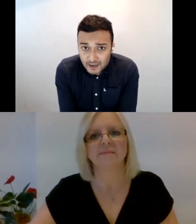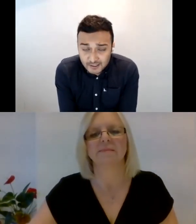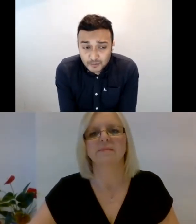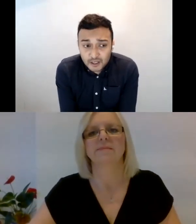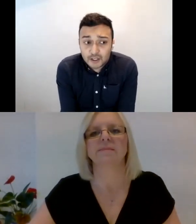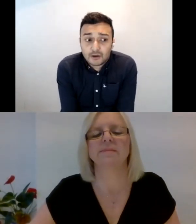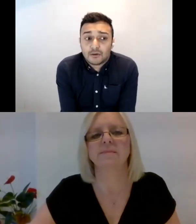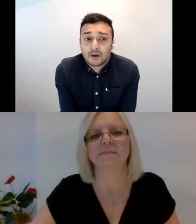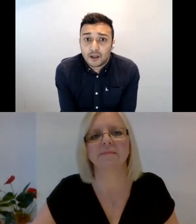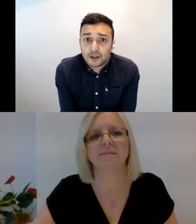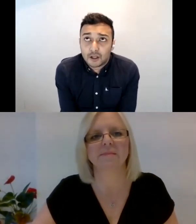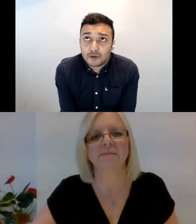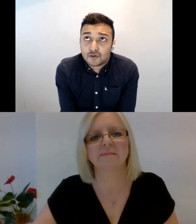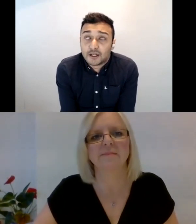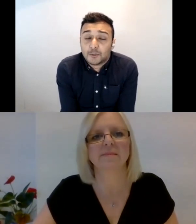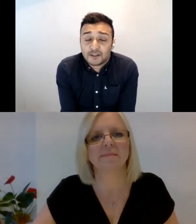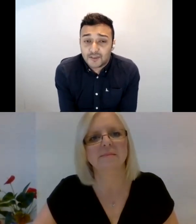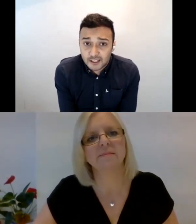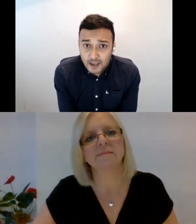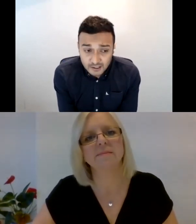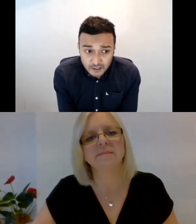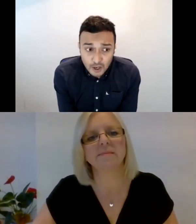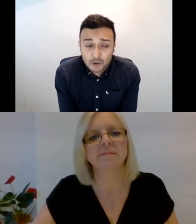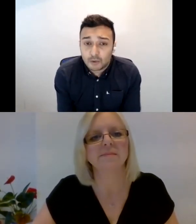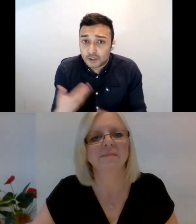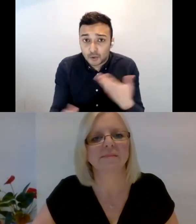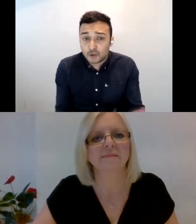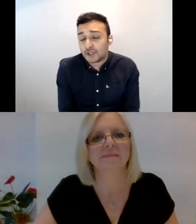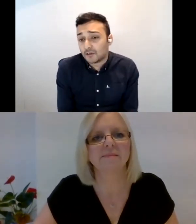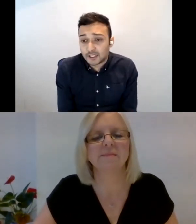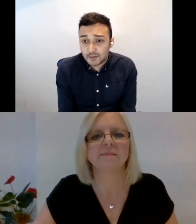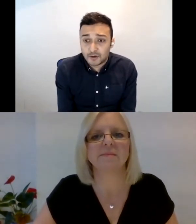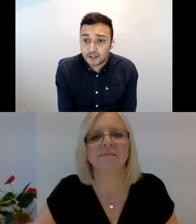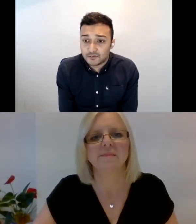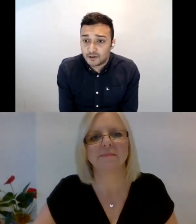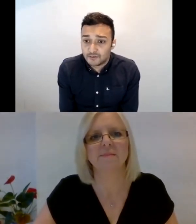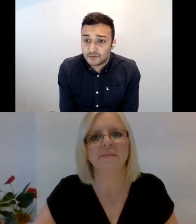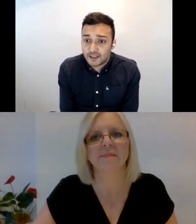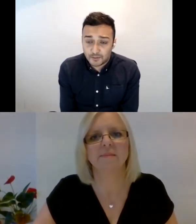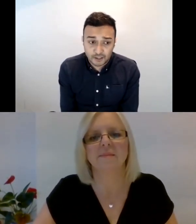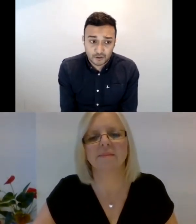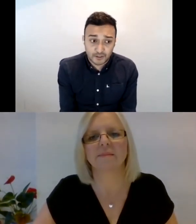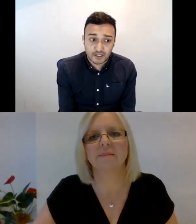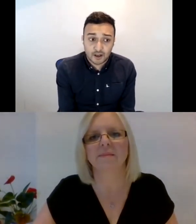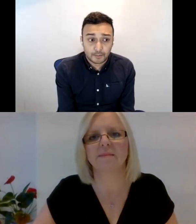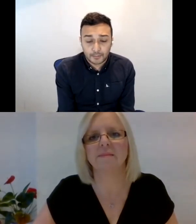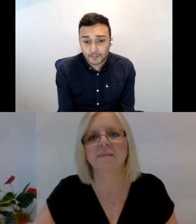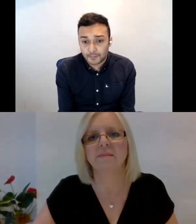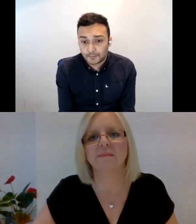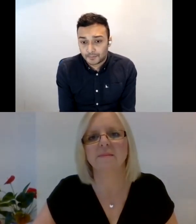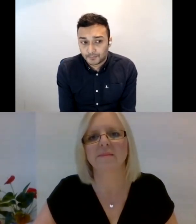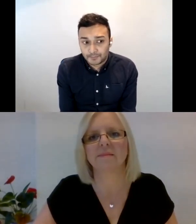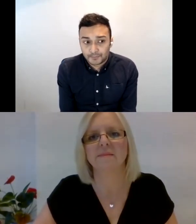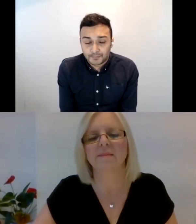with face masks? I mean, are you, are you struggling with the face masks as well? Or what's, what's your general experience of the face masks during this time?